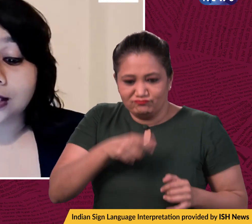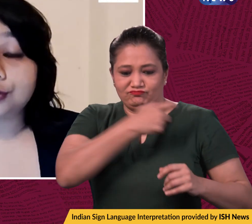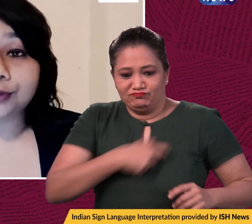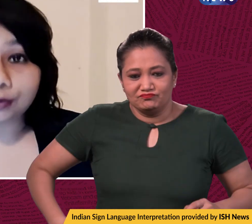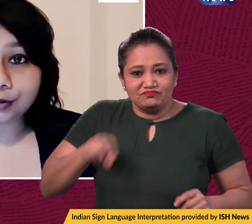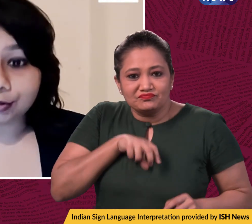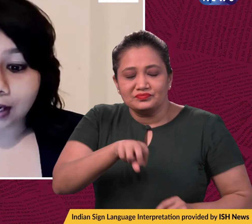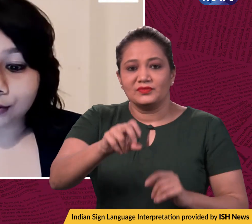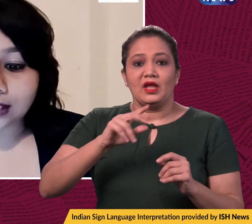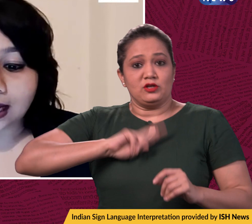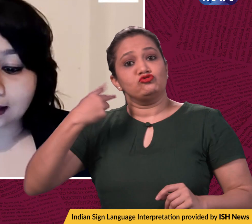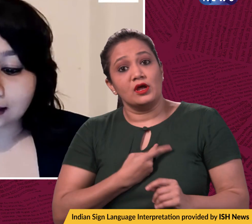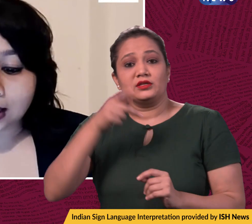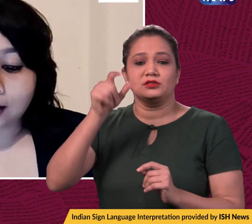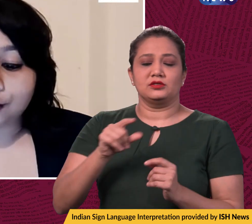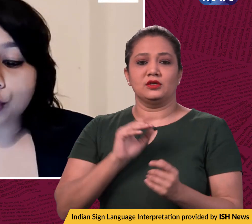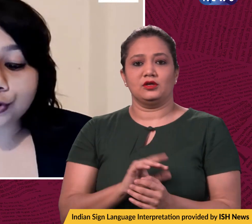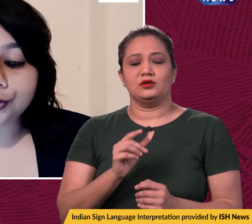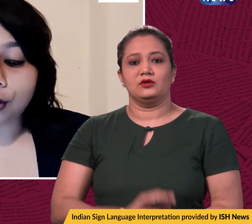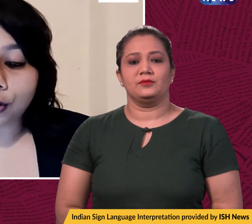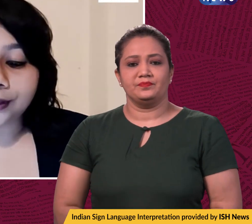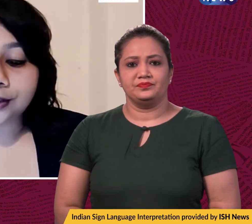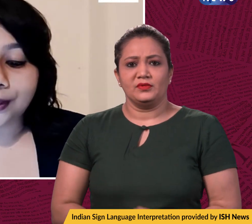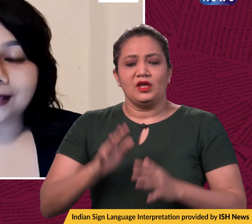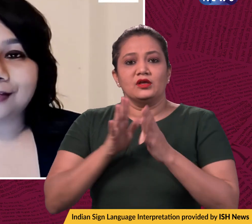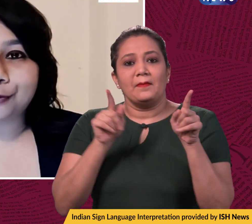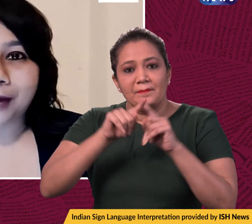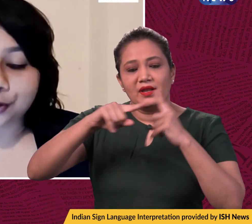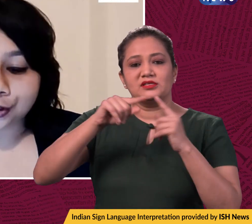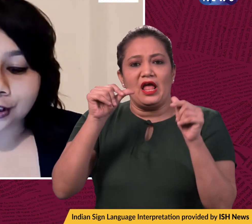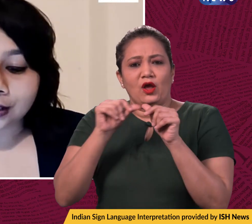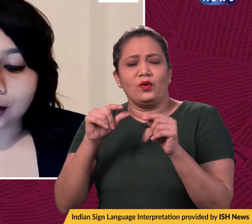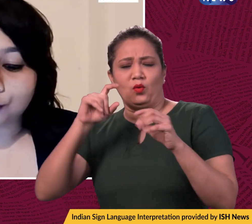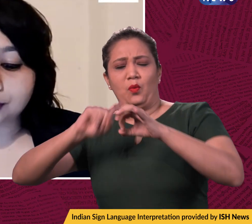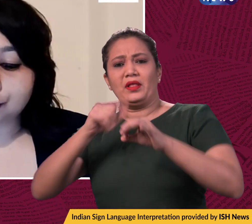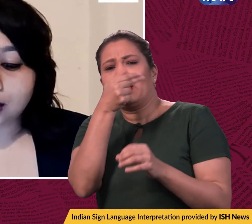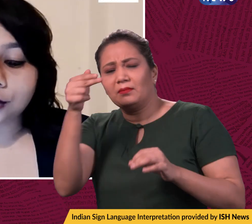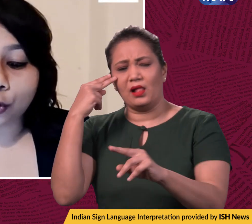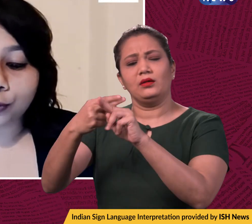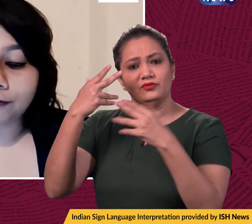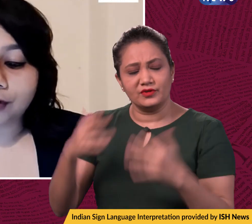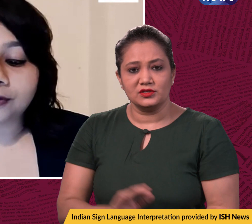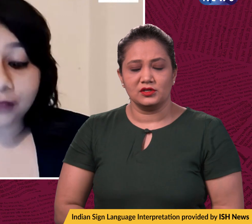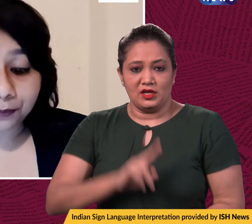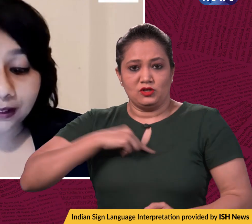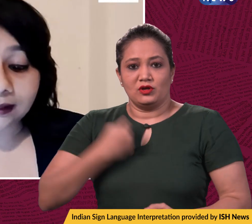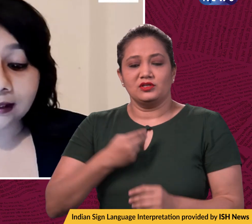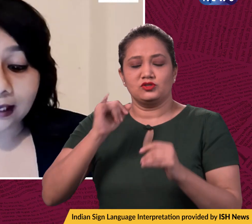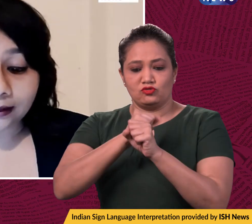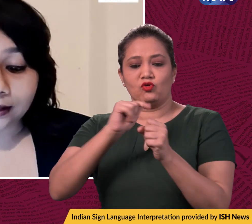Now, she was also crowned as the most eloquent queen at the pageant. Now, Miss Trans Global from the Philippines and Canada